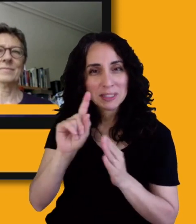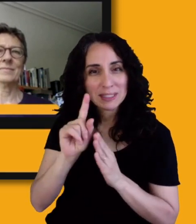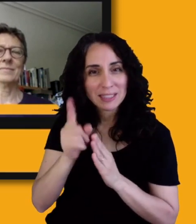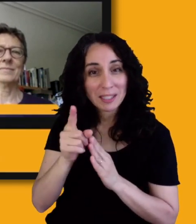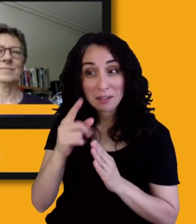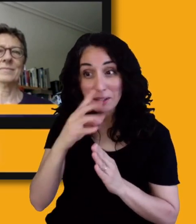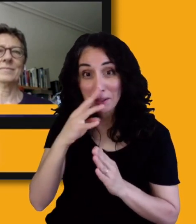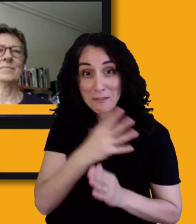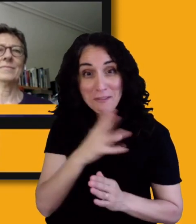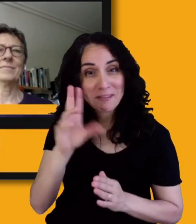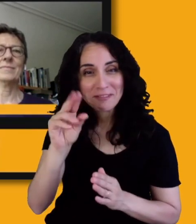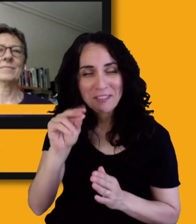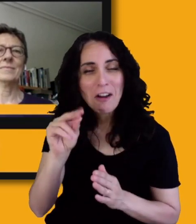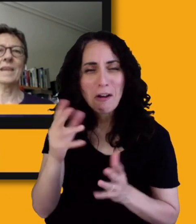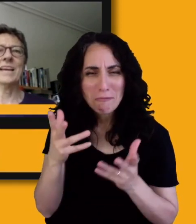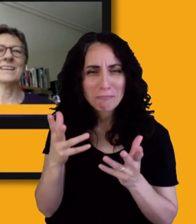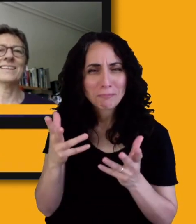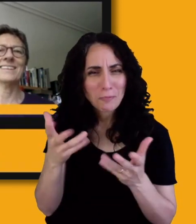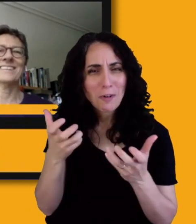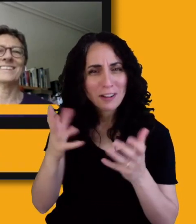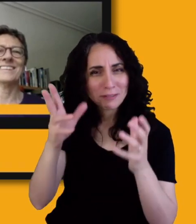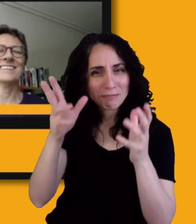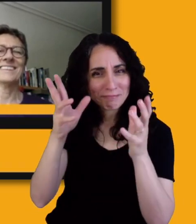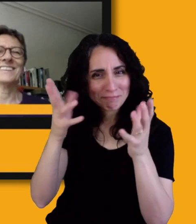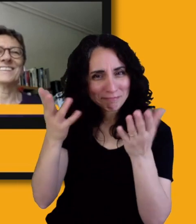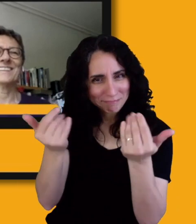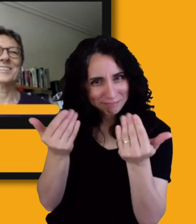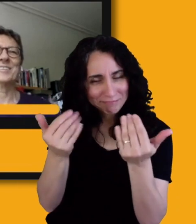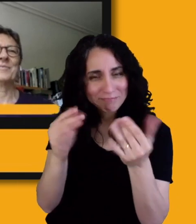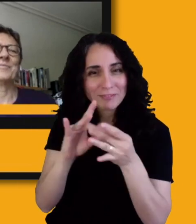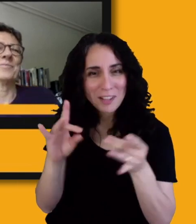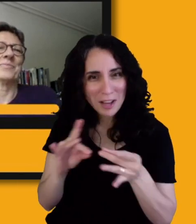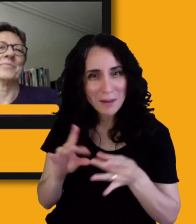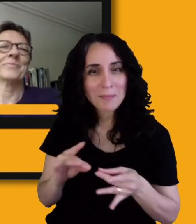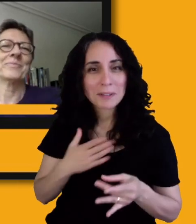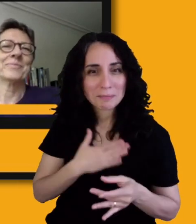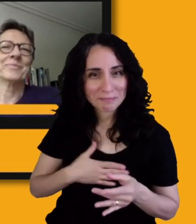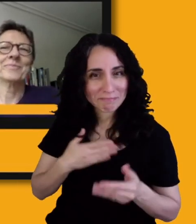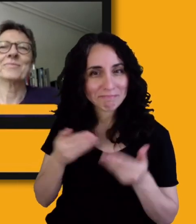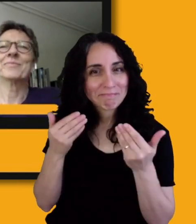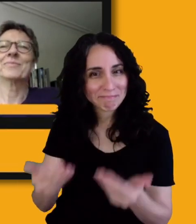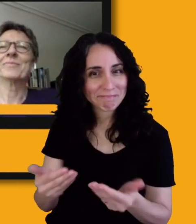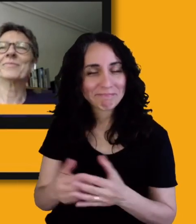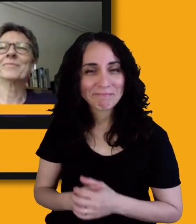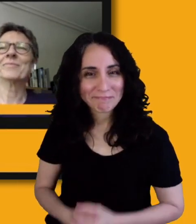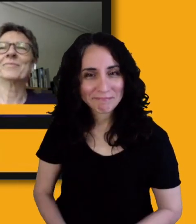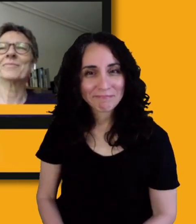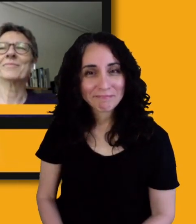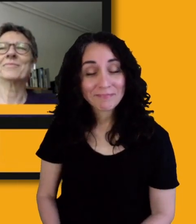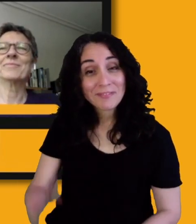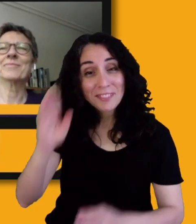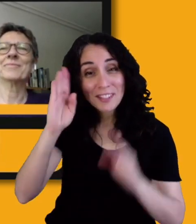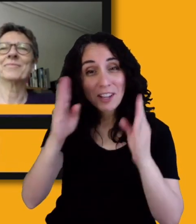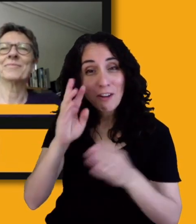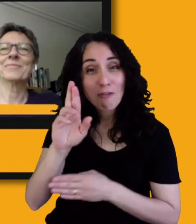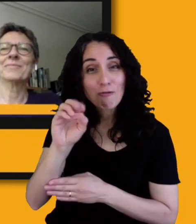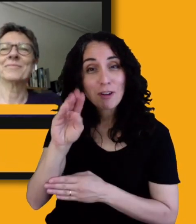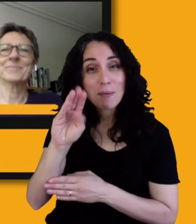please don't think we're ignoring you. We want to hear from you. We want to see your comments, so please talk to us. Hi, Rebecca. I see Rebecca